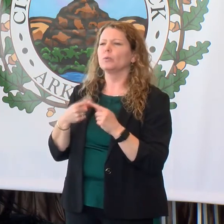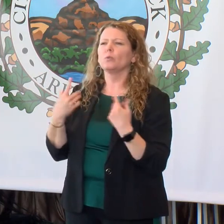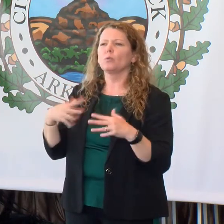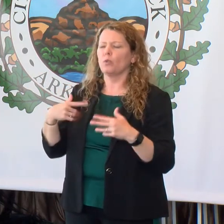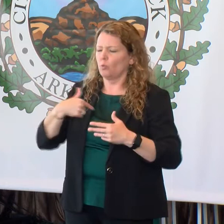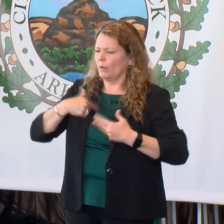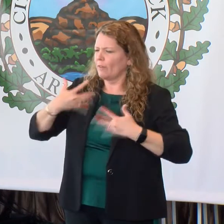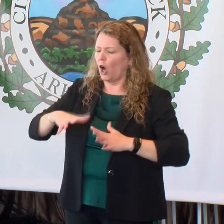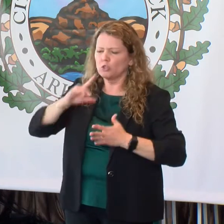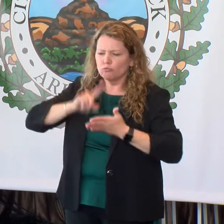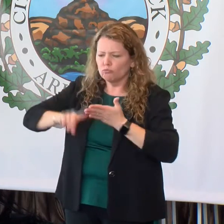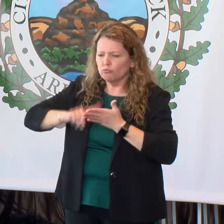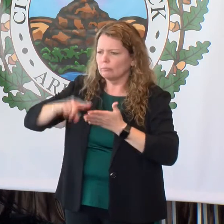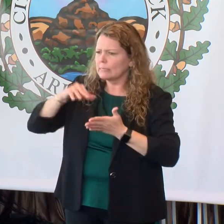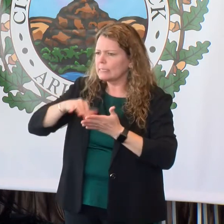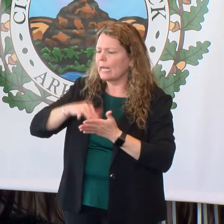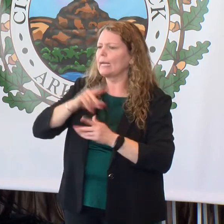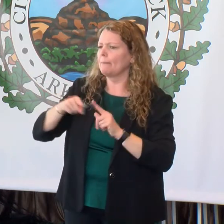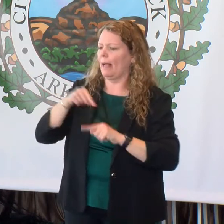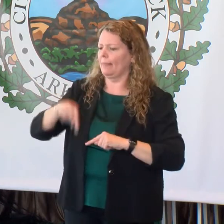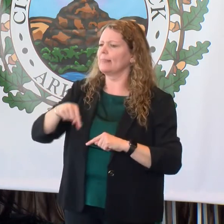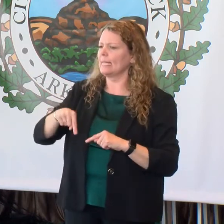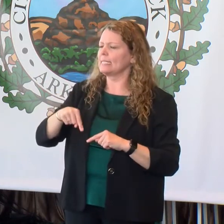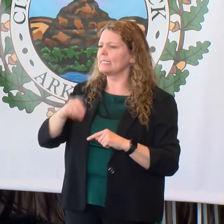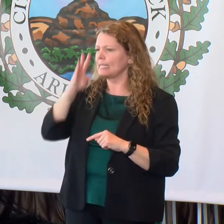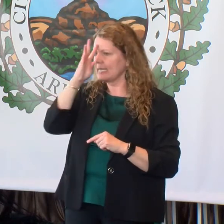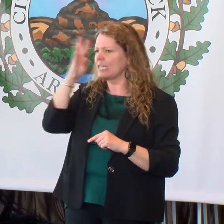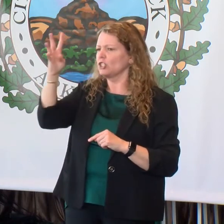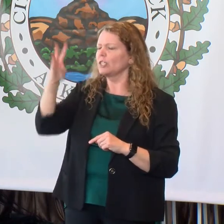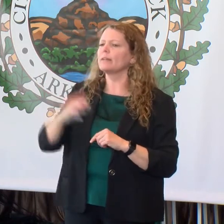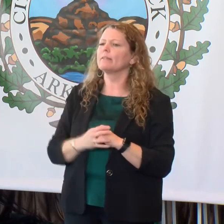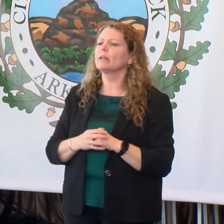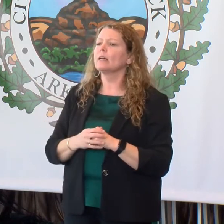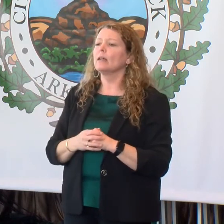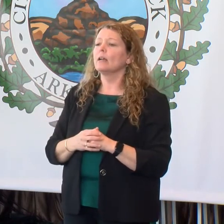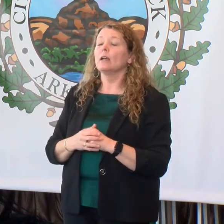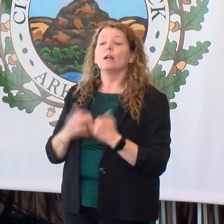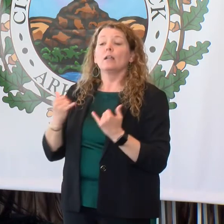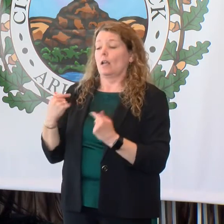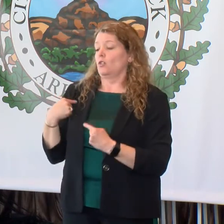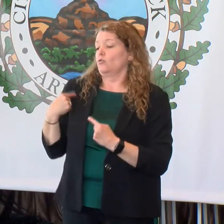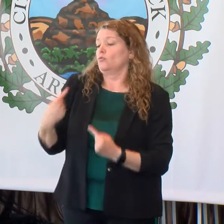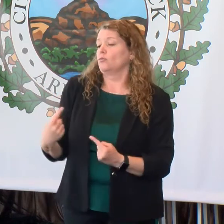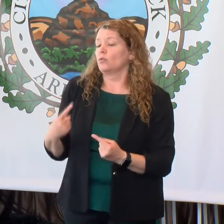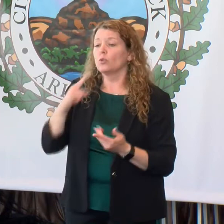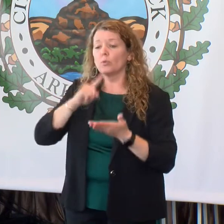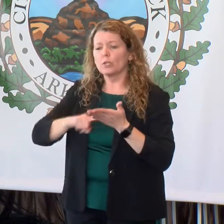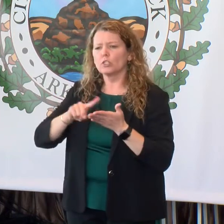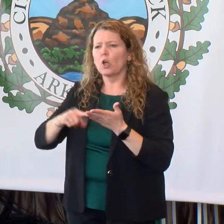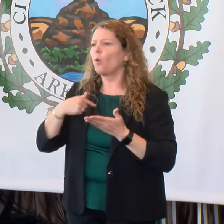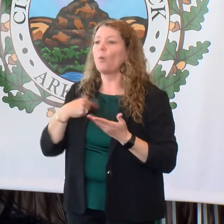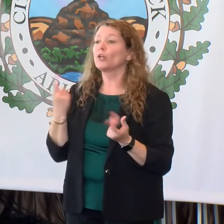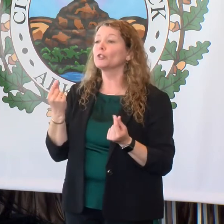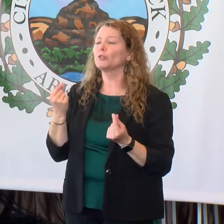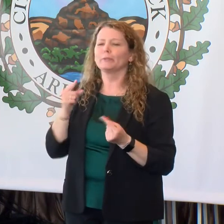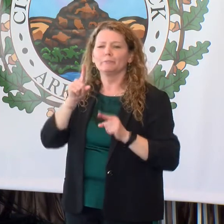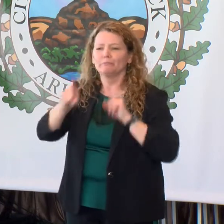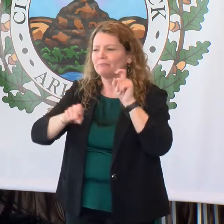research on. And one of the things that I think is really great about some of the research we've done is that we asked kids.